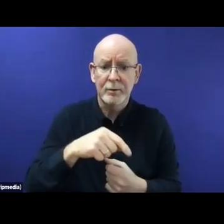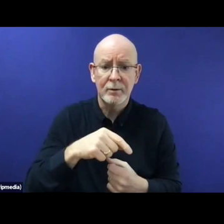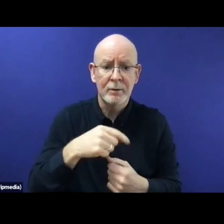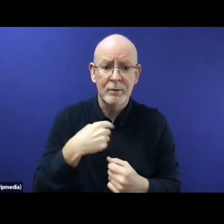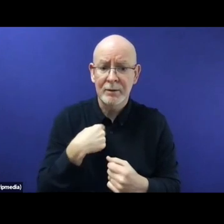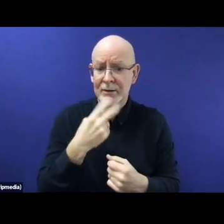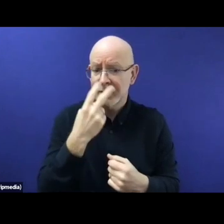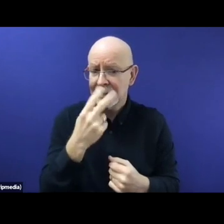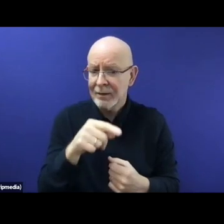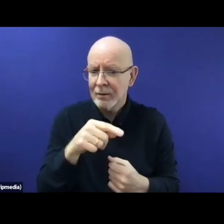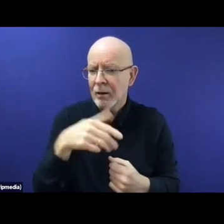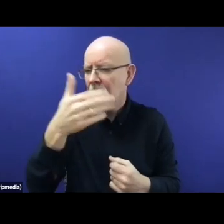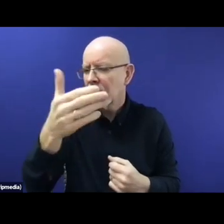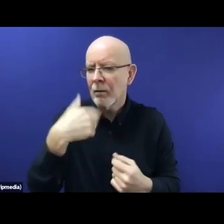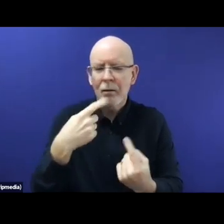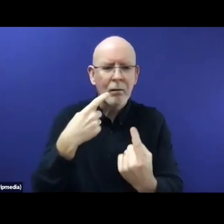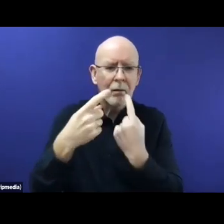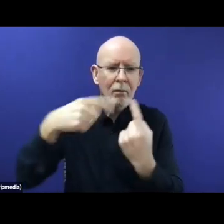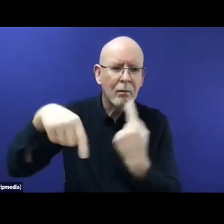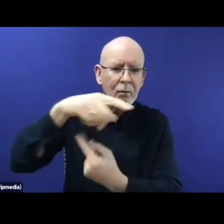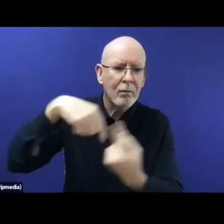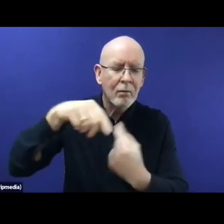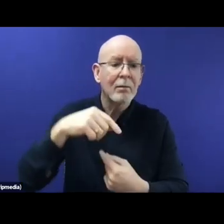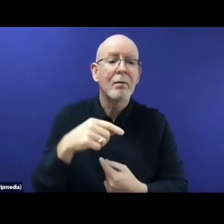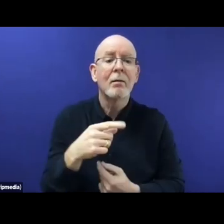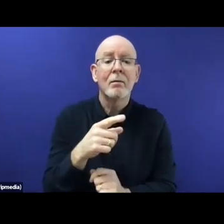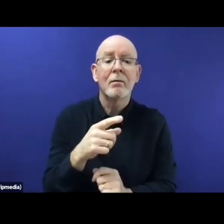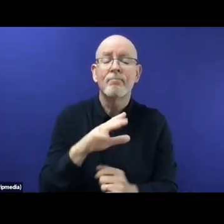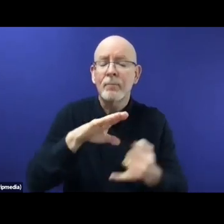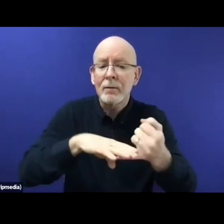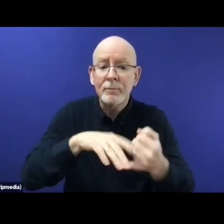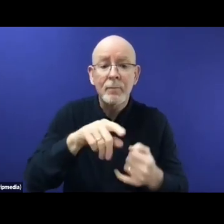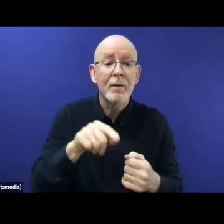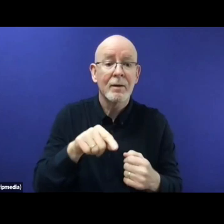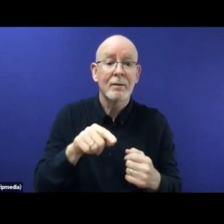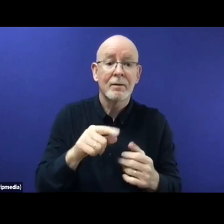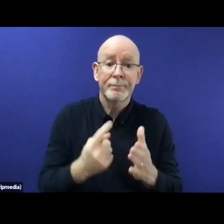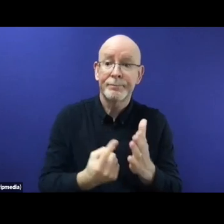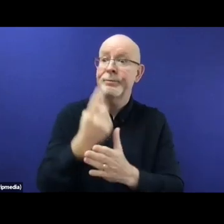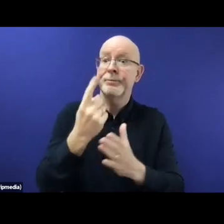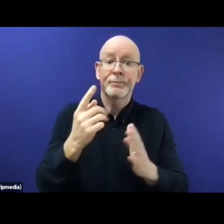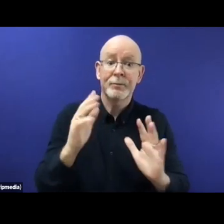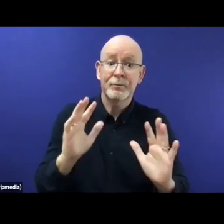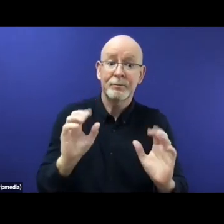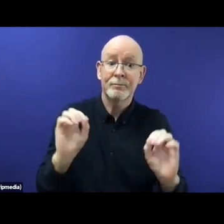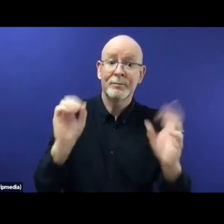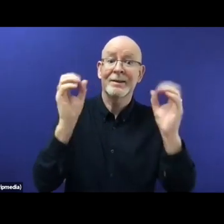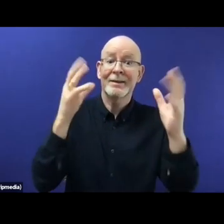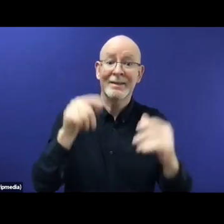finally, internal cooperation are also put on the agenda in the EU Pact. And talking about